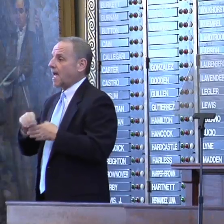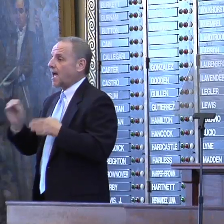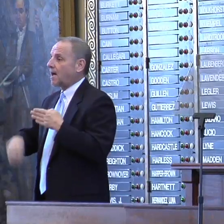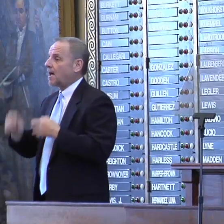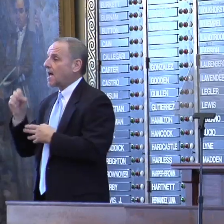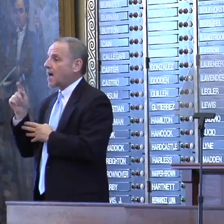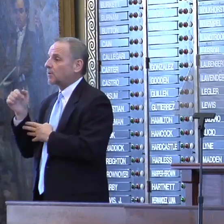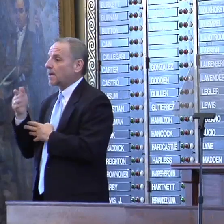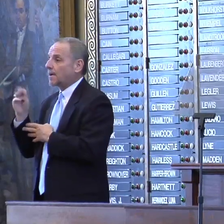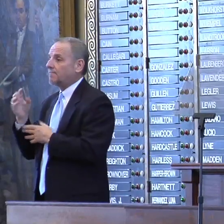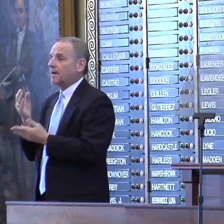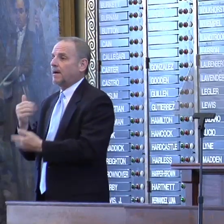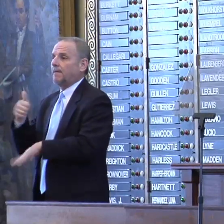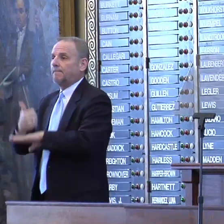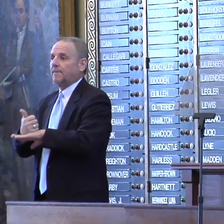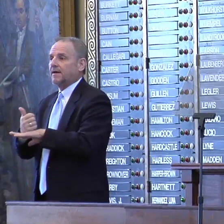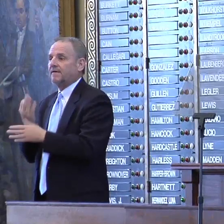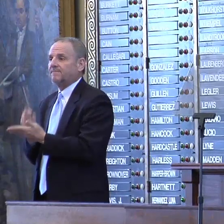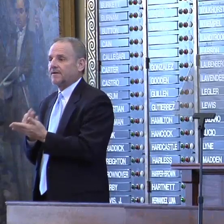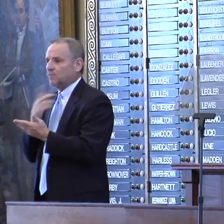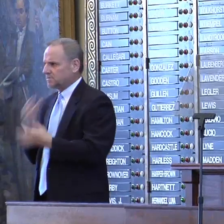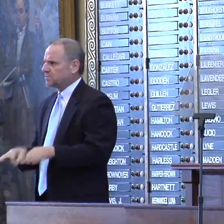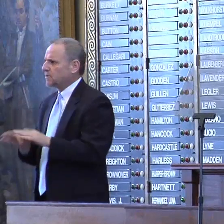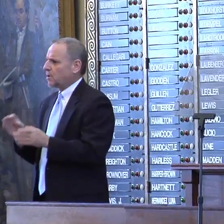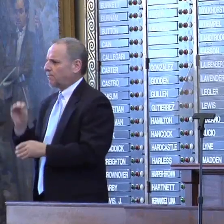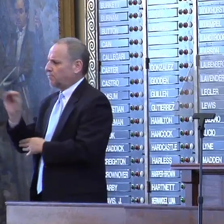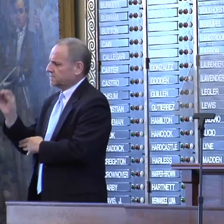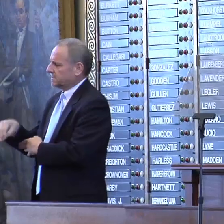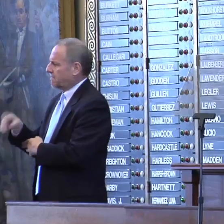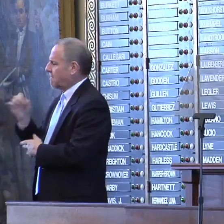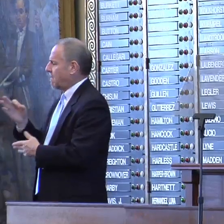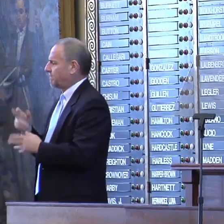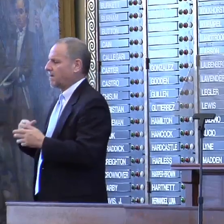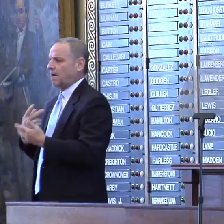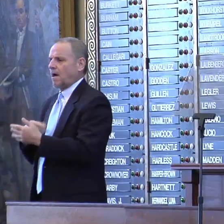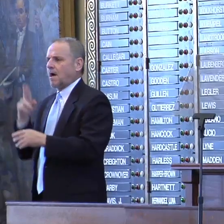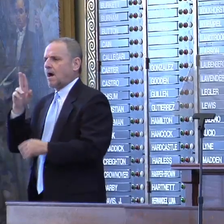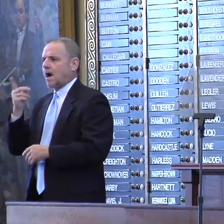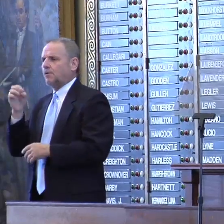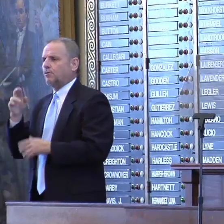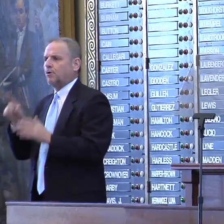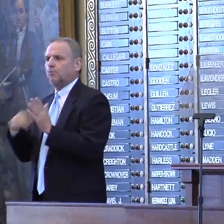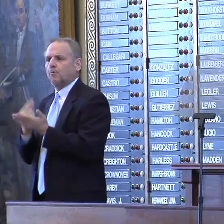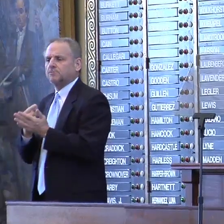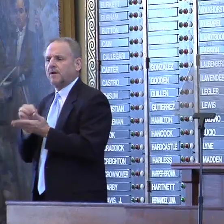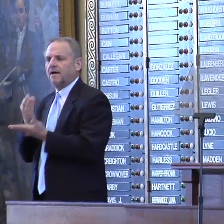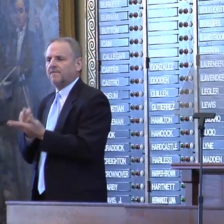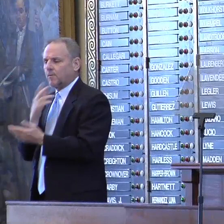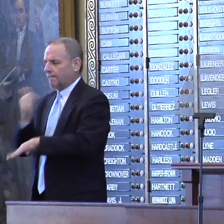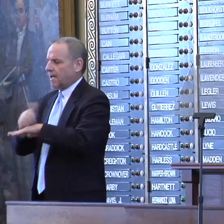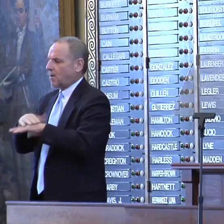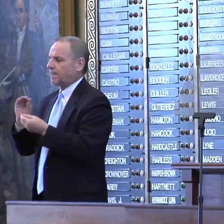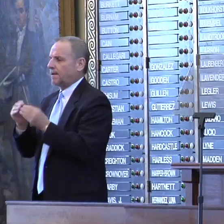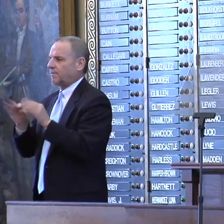-based funding, in which a significant percent of undergraduate funding would be based on the number of